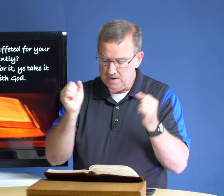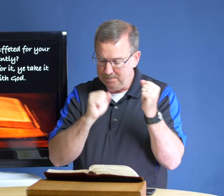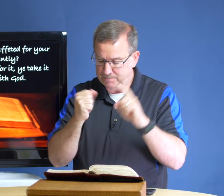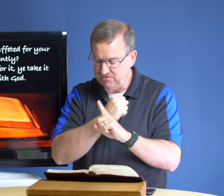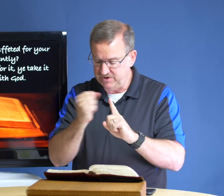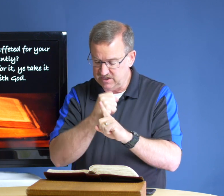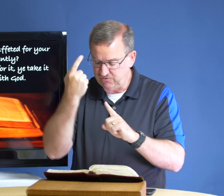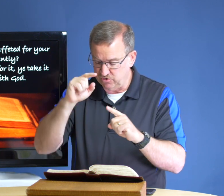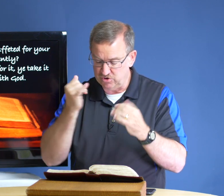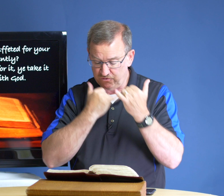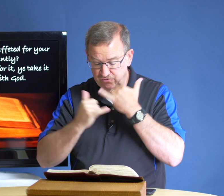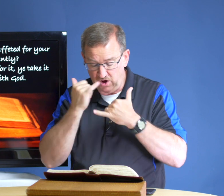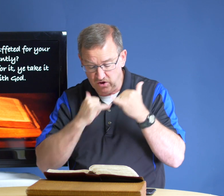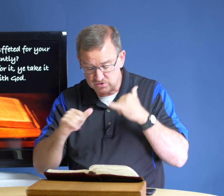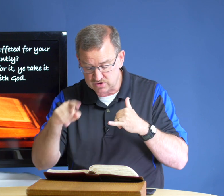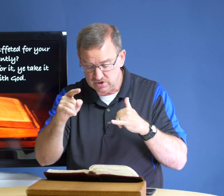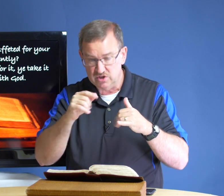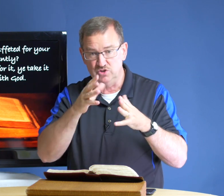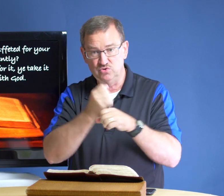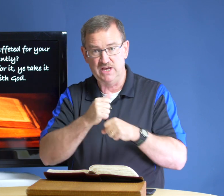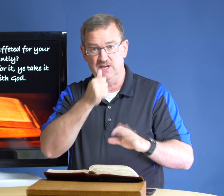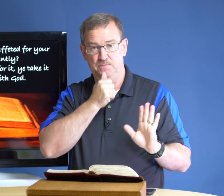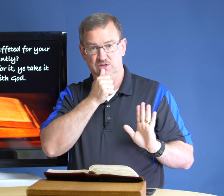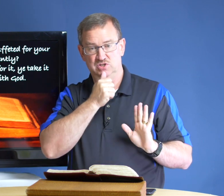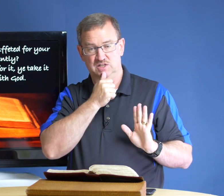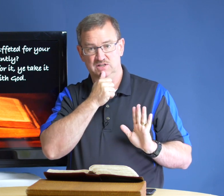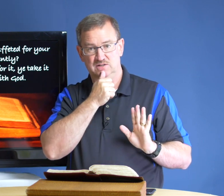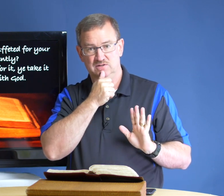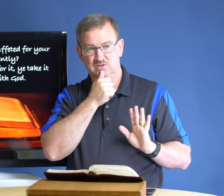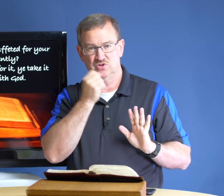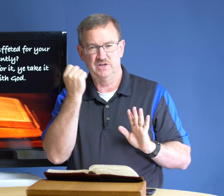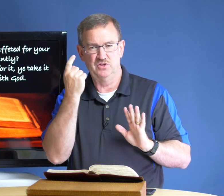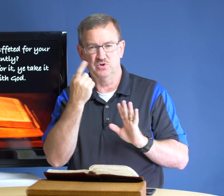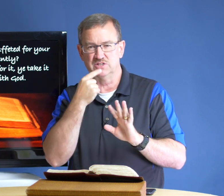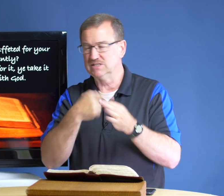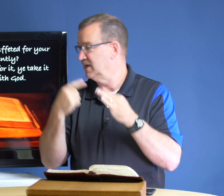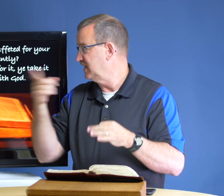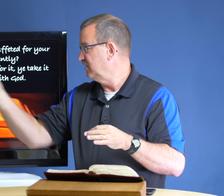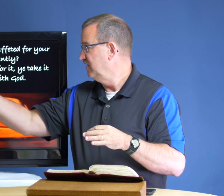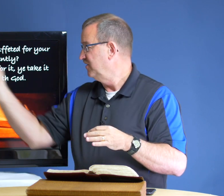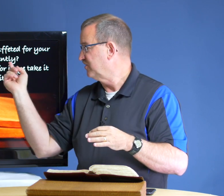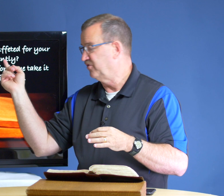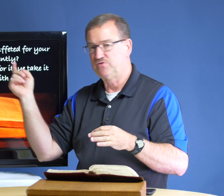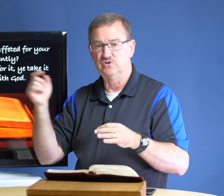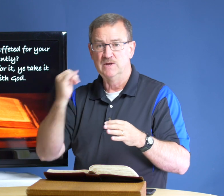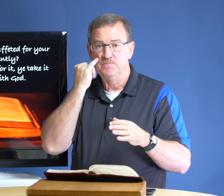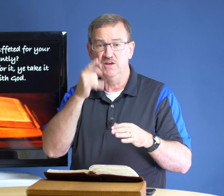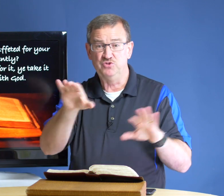buffeted for your faults you take it patiently so in other words he's saying here this first verse if